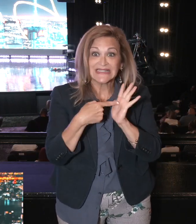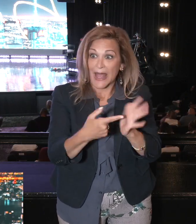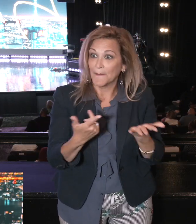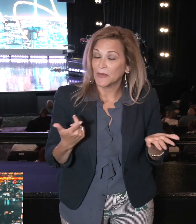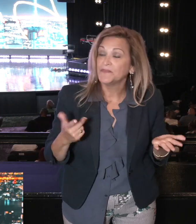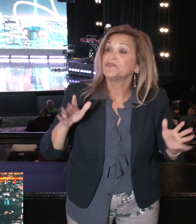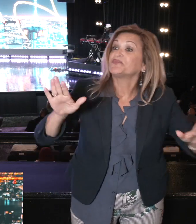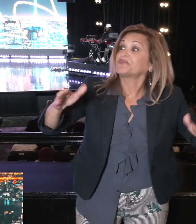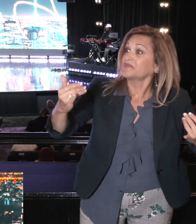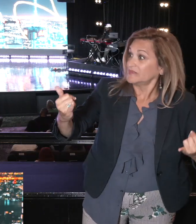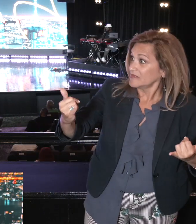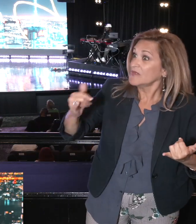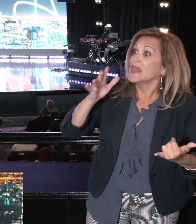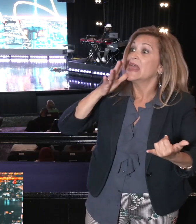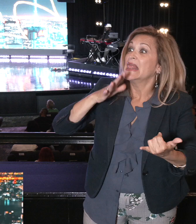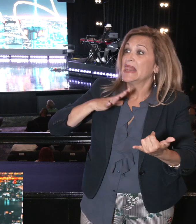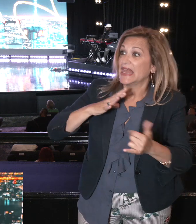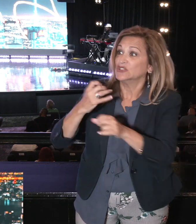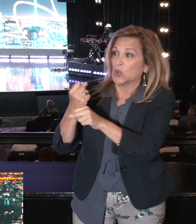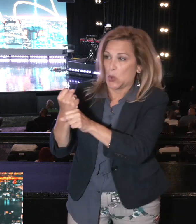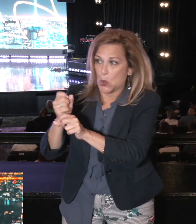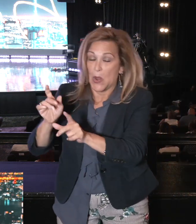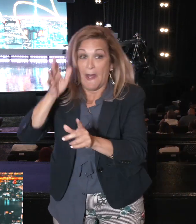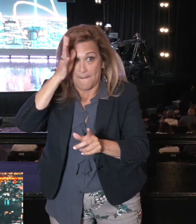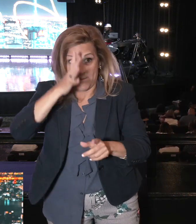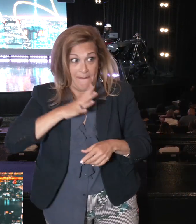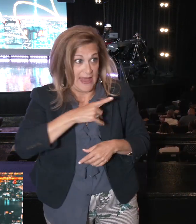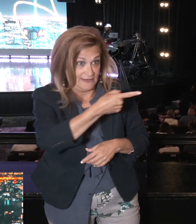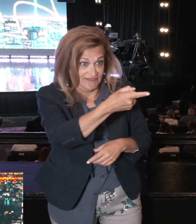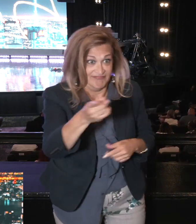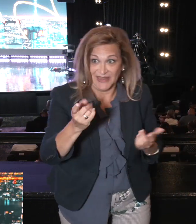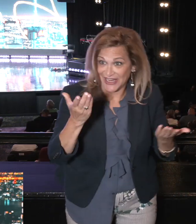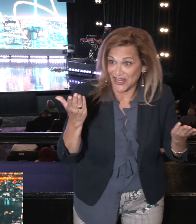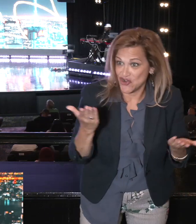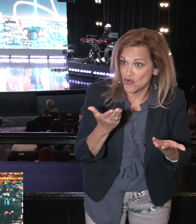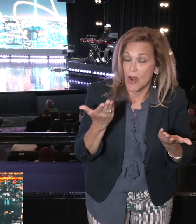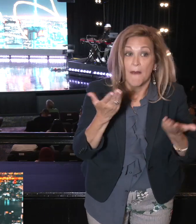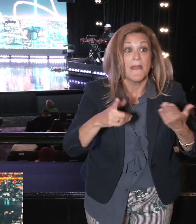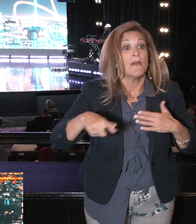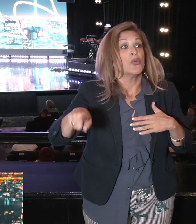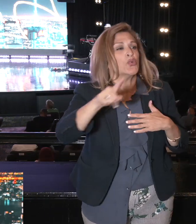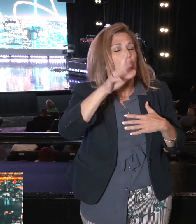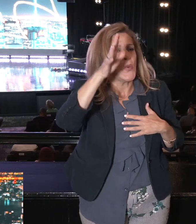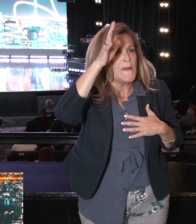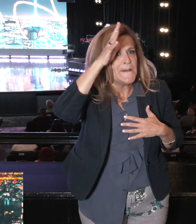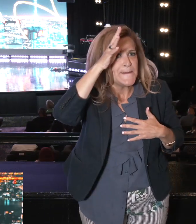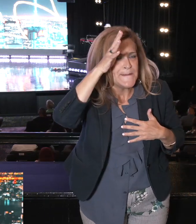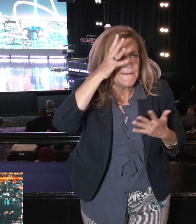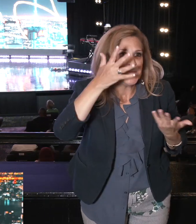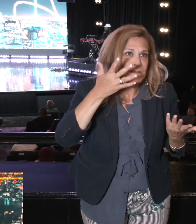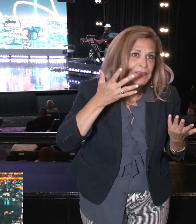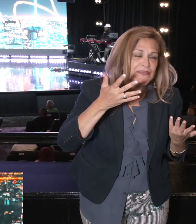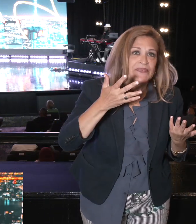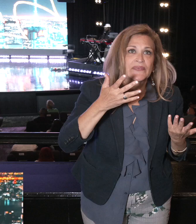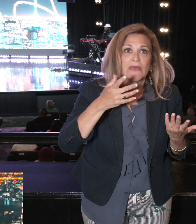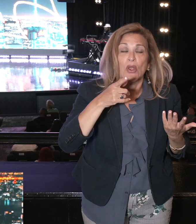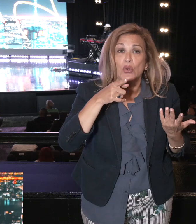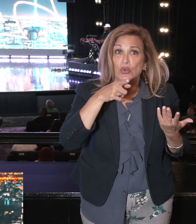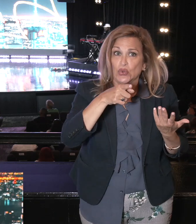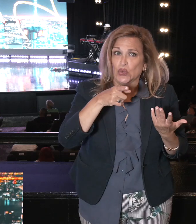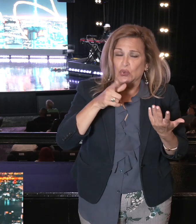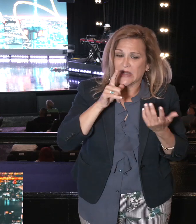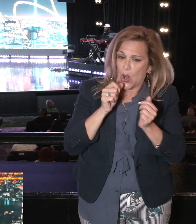to the fellows here. Ladies please. And maybe you're a dad. And because of things in the past. You're not with your child. You can still be a good dad.